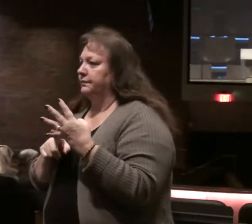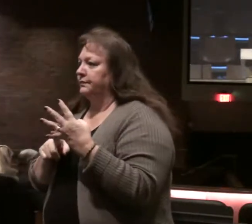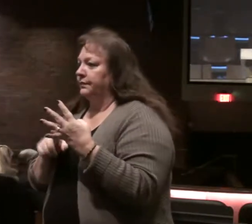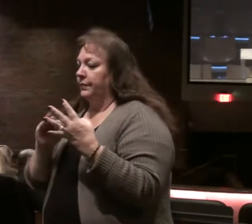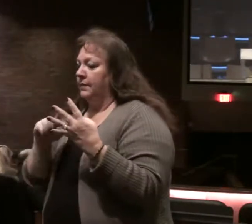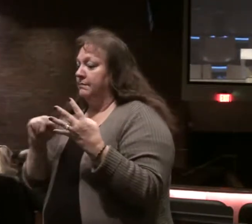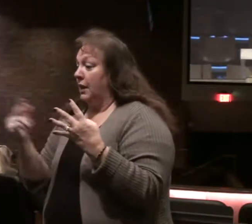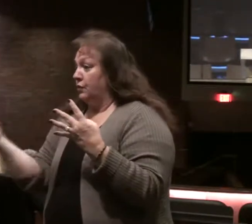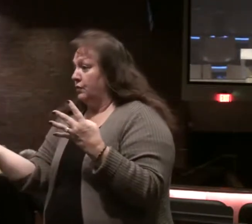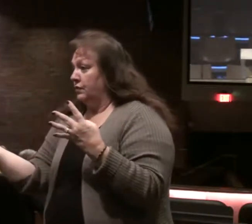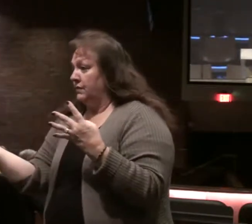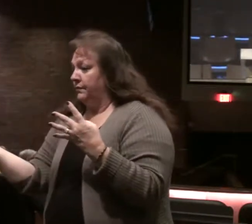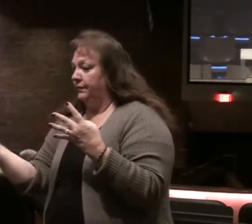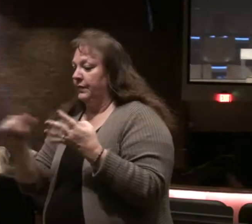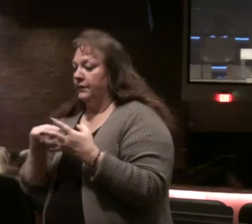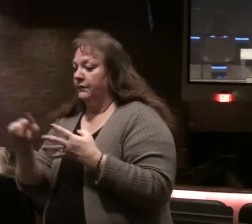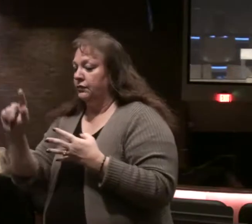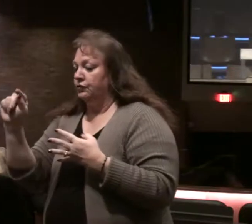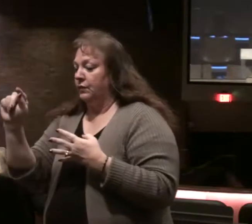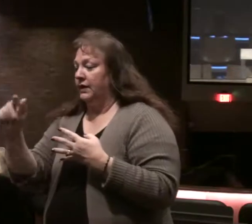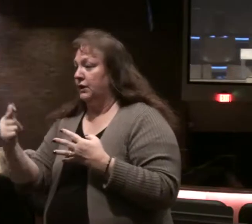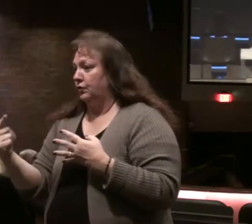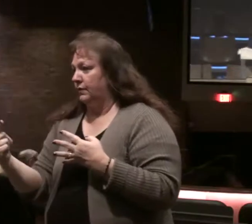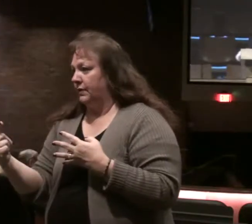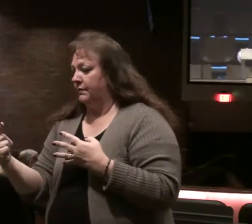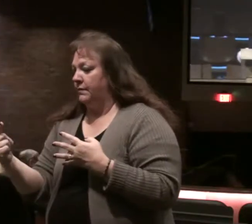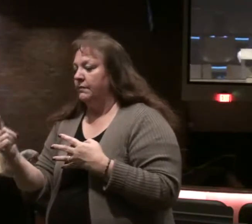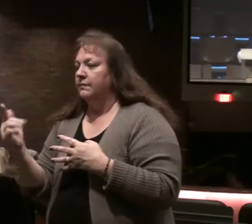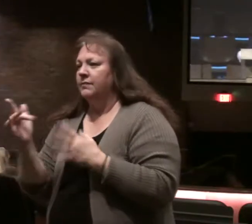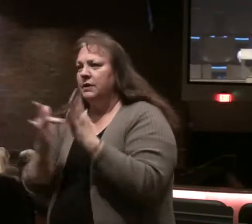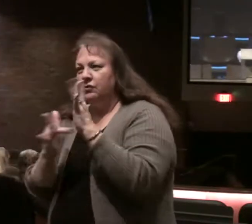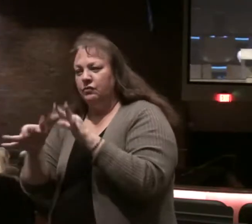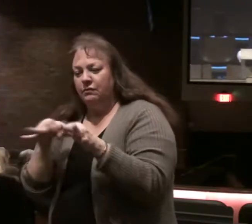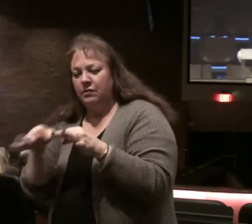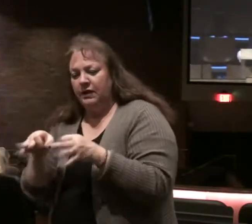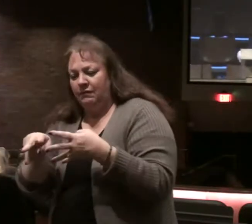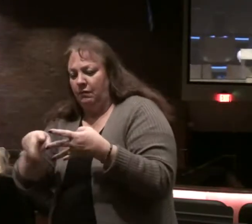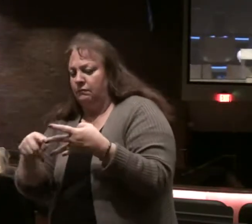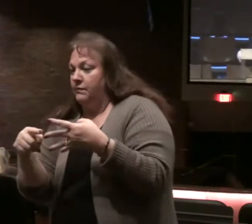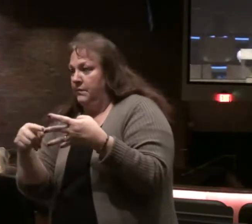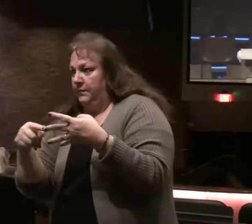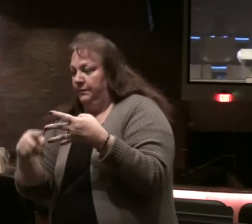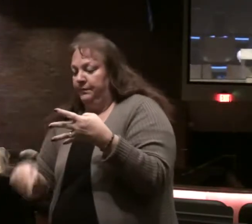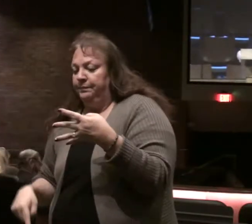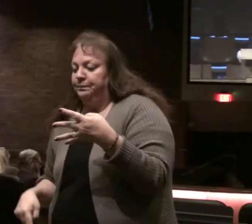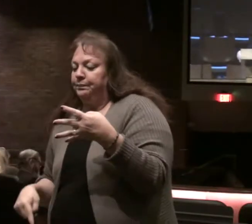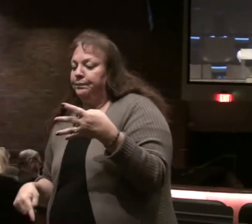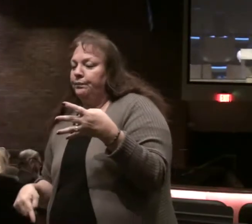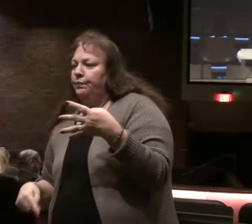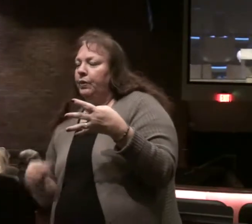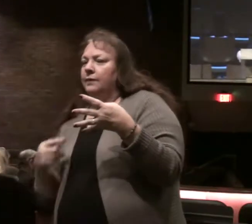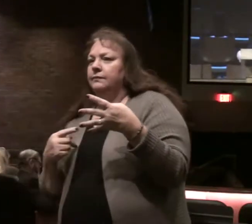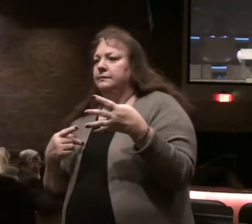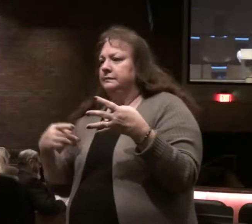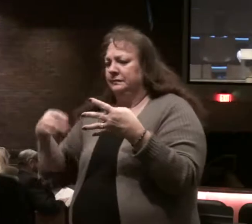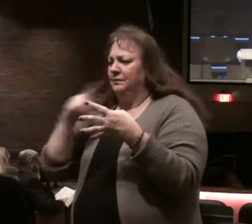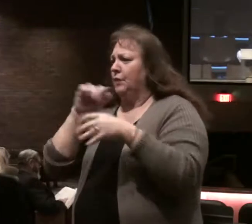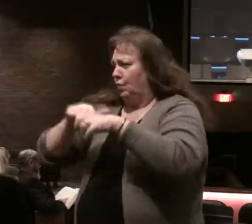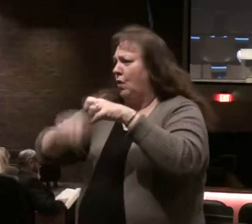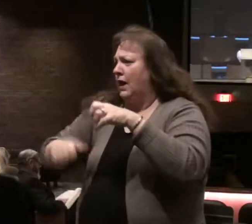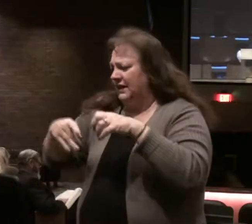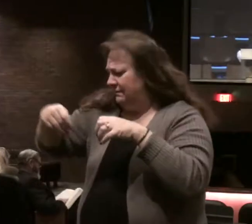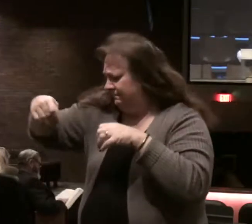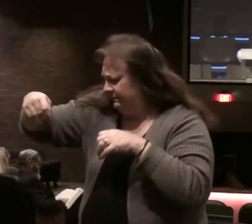13 Look at verse 20 and 21 Christ explains the second soil. One who received what was sown in a rocky